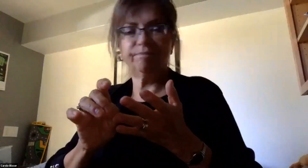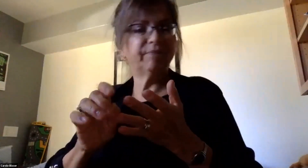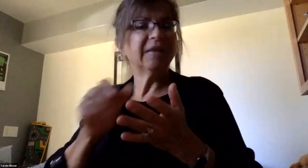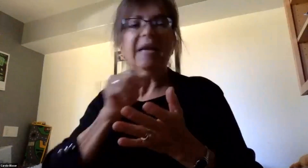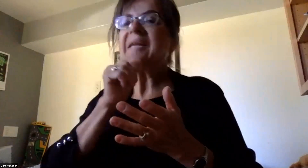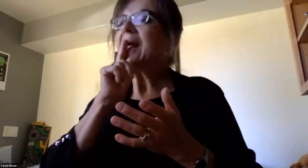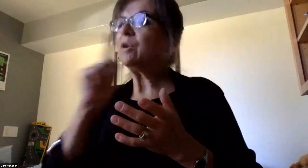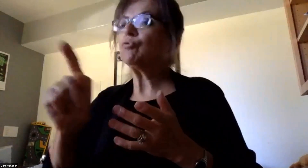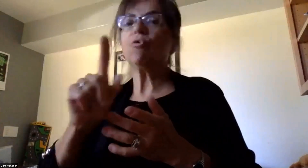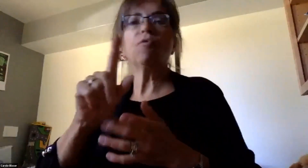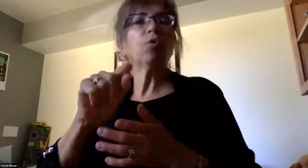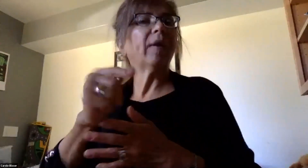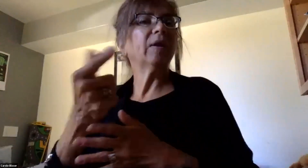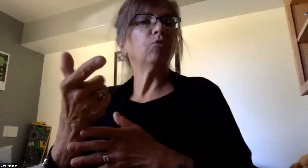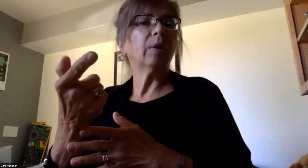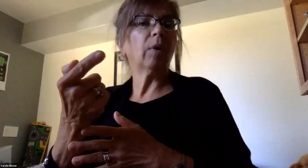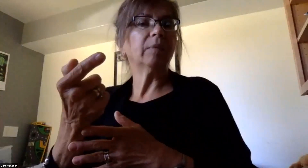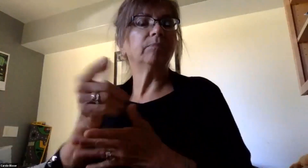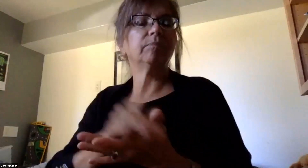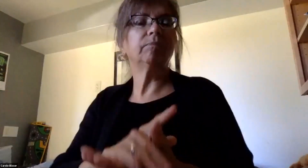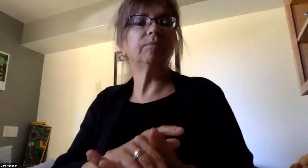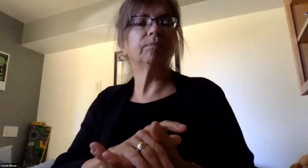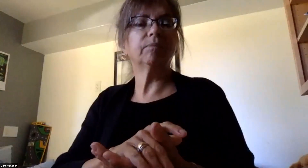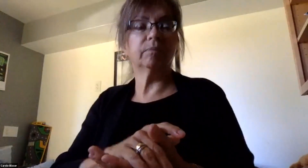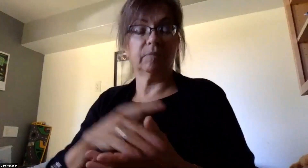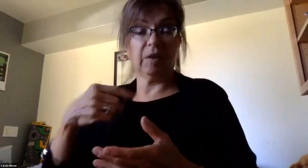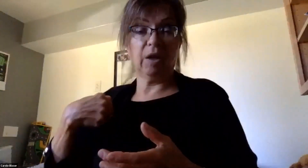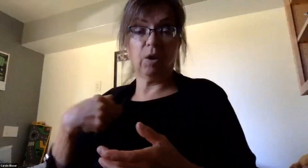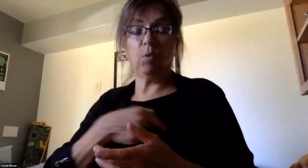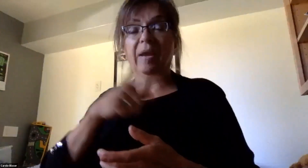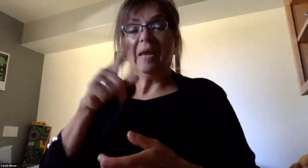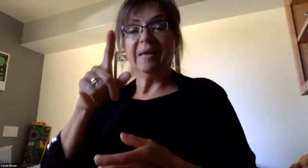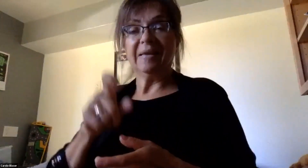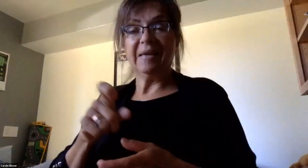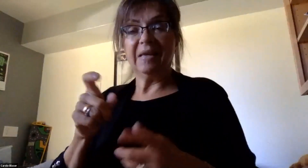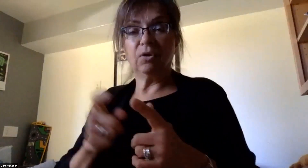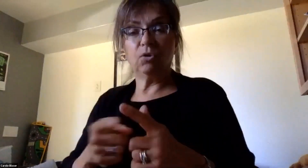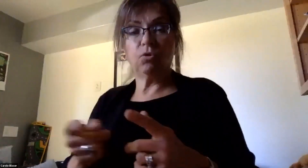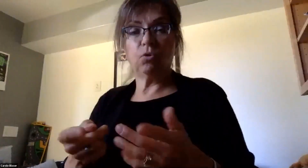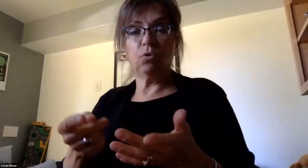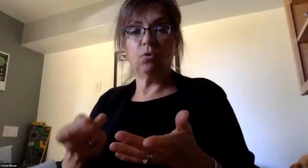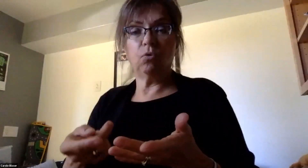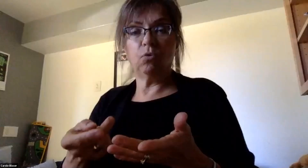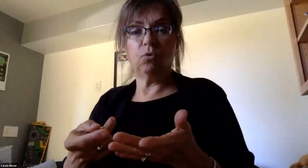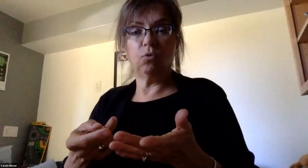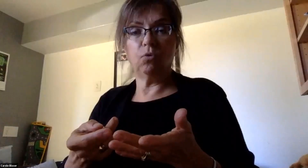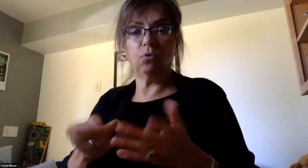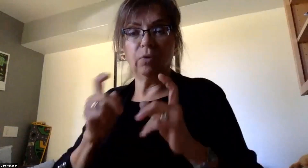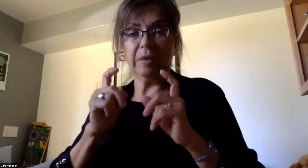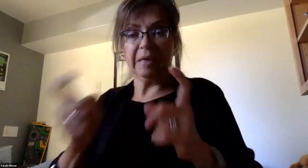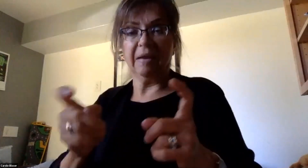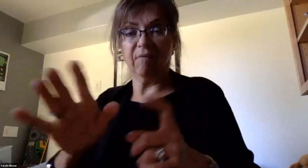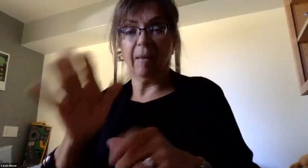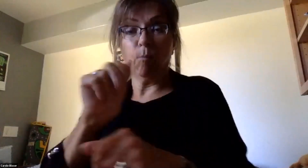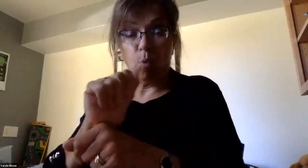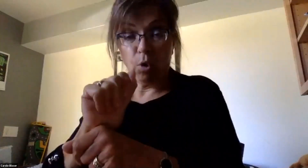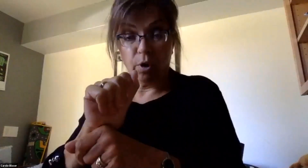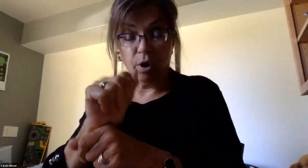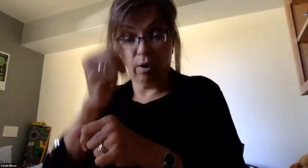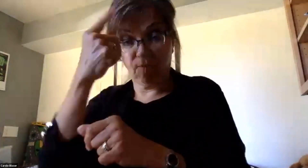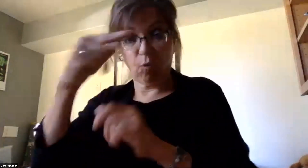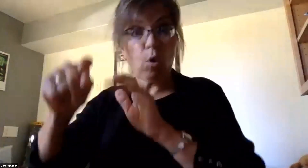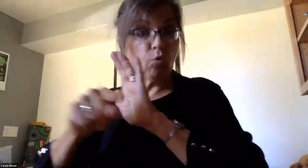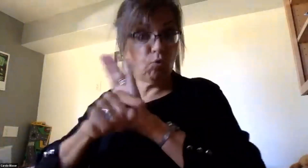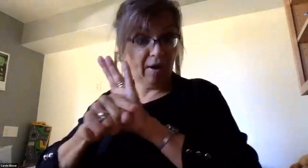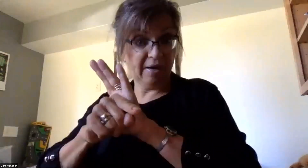2021 school year. We'll need to assign assignments that will be graded that will